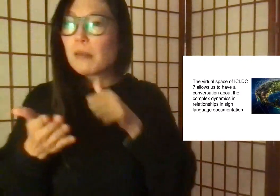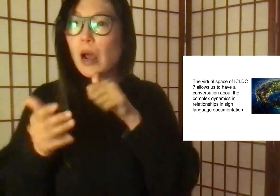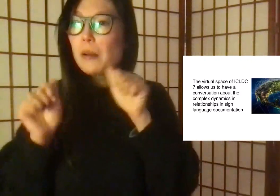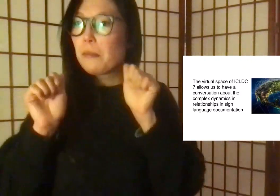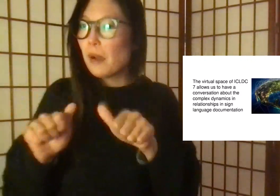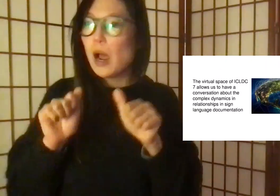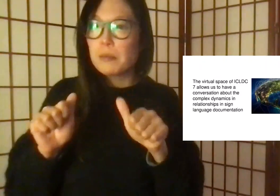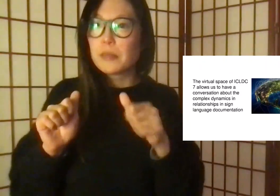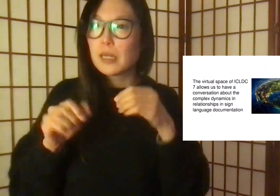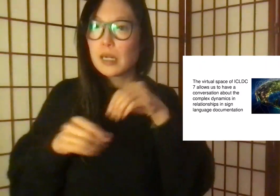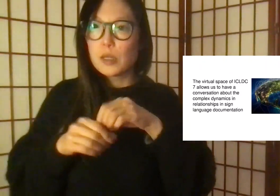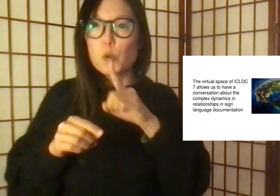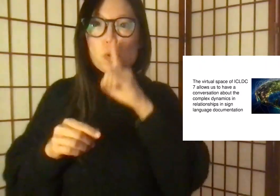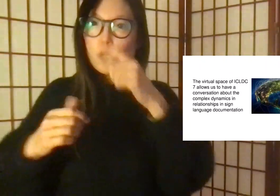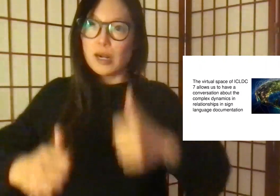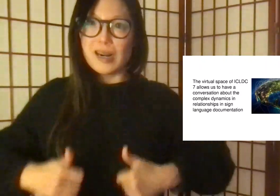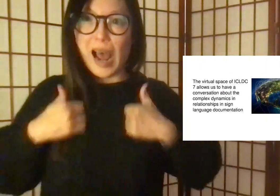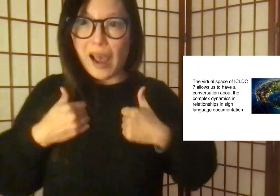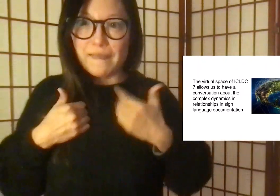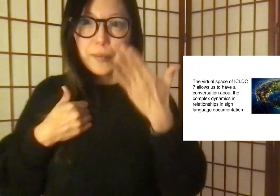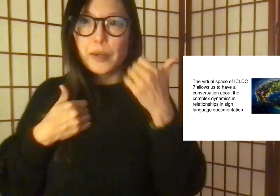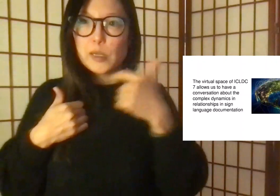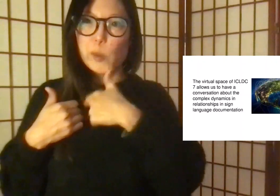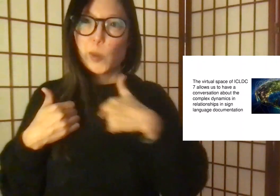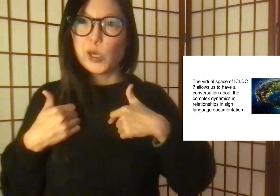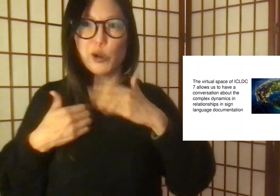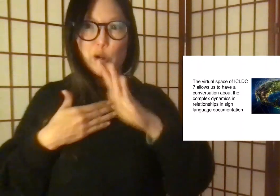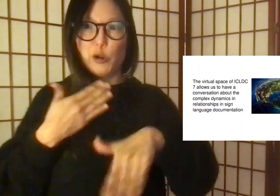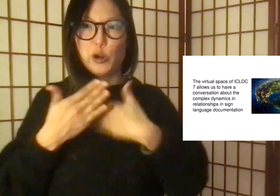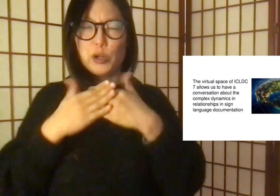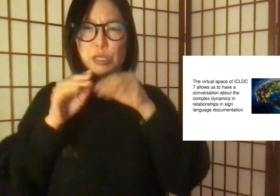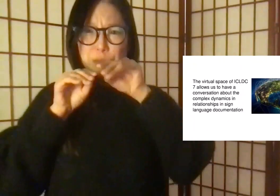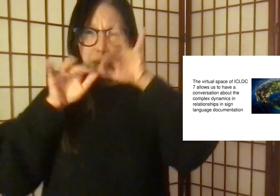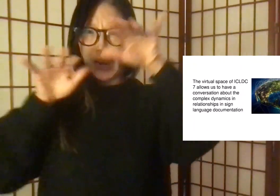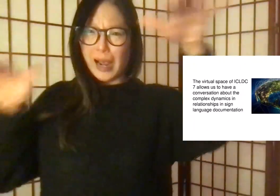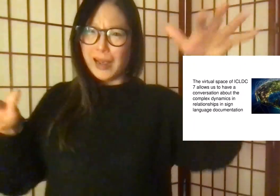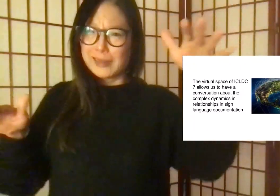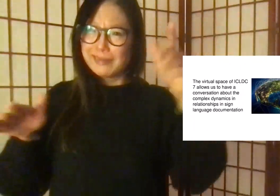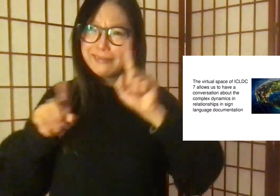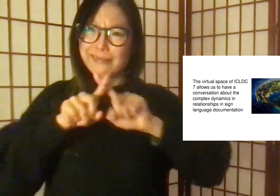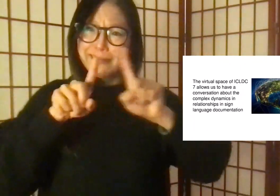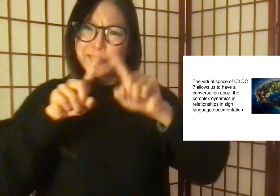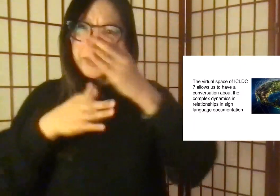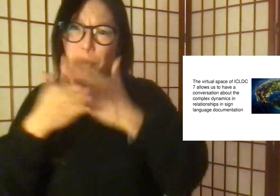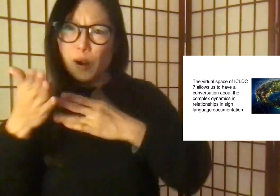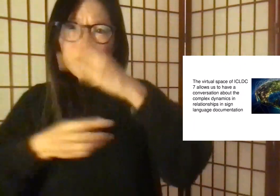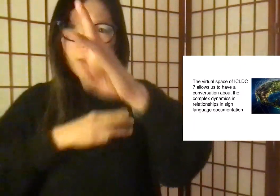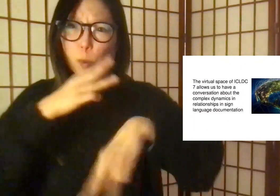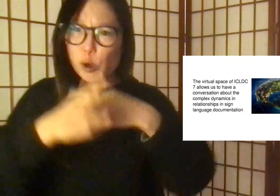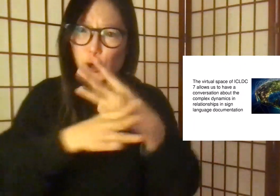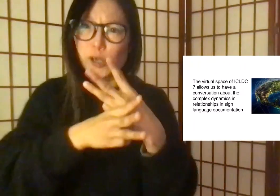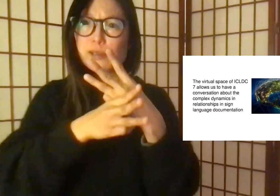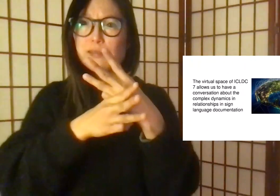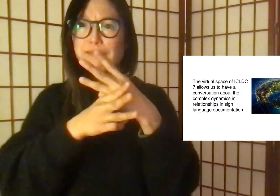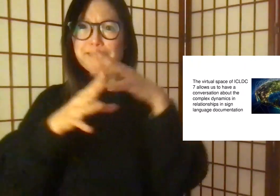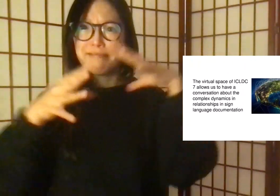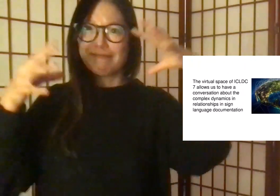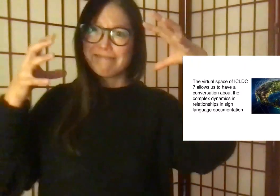to come together to have a conversation about the complex dynamics in relationships in sign language